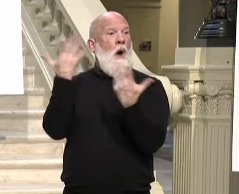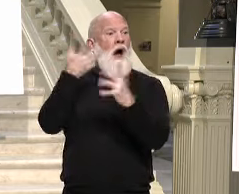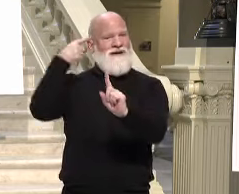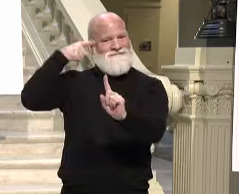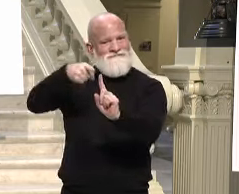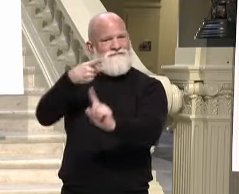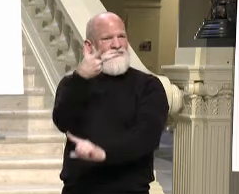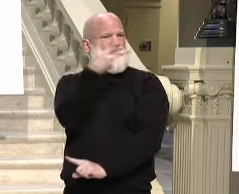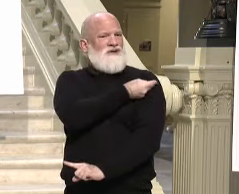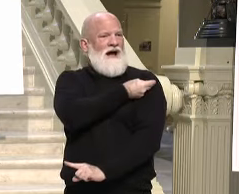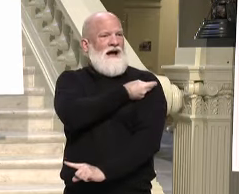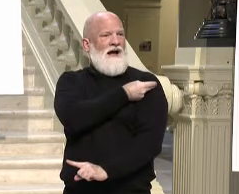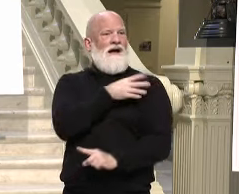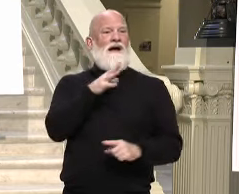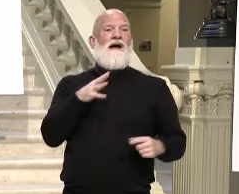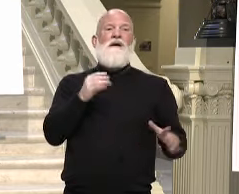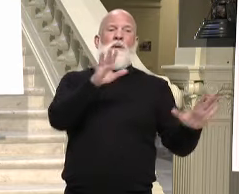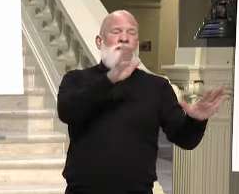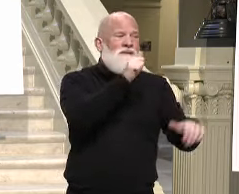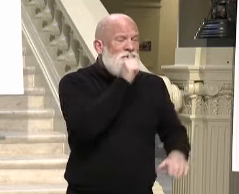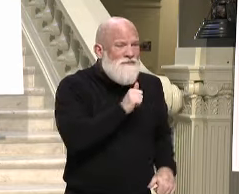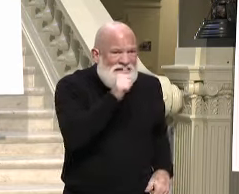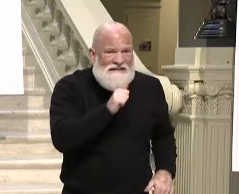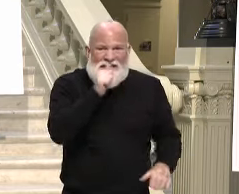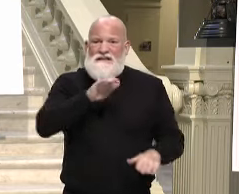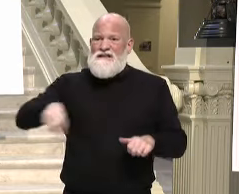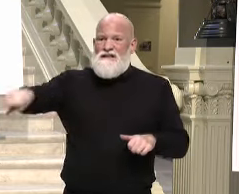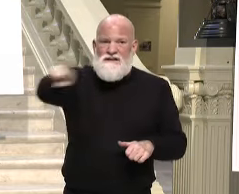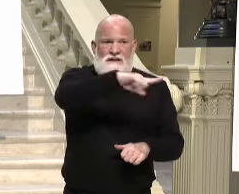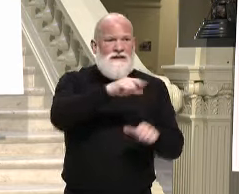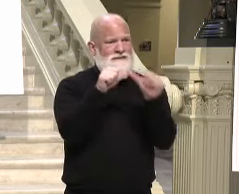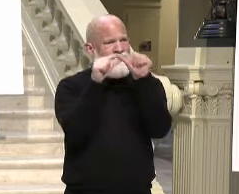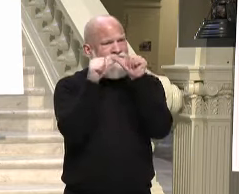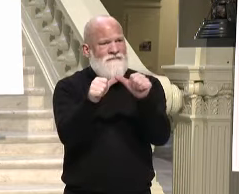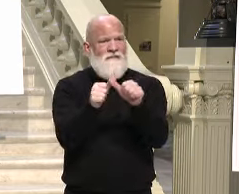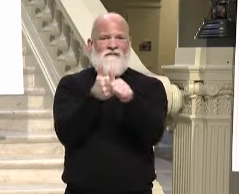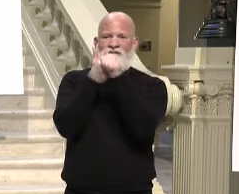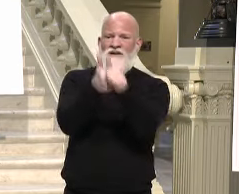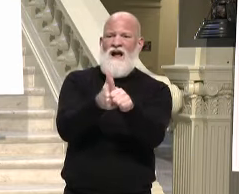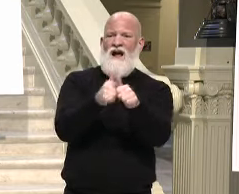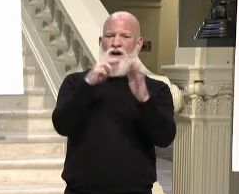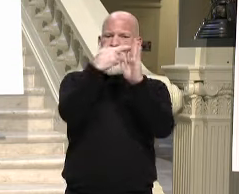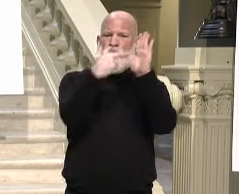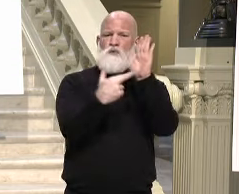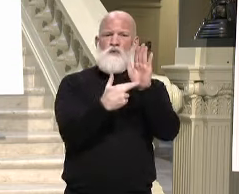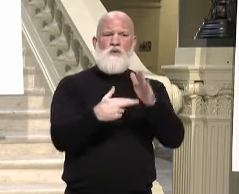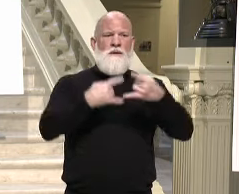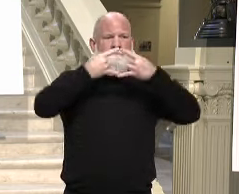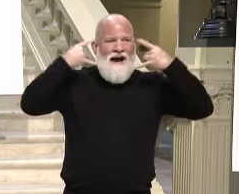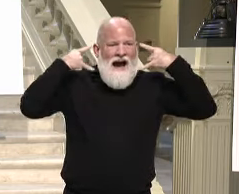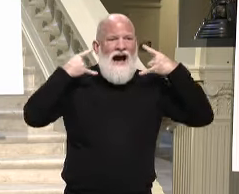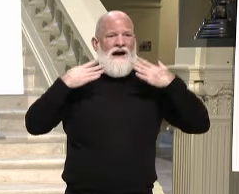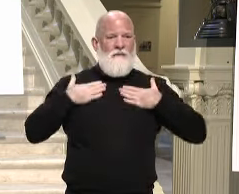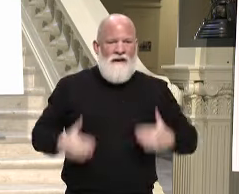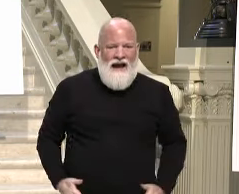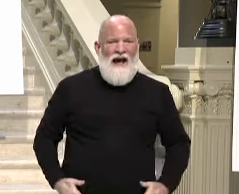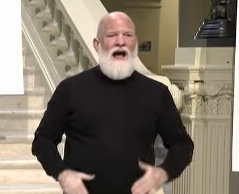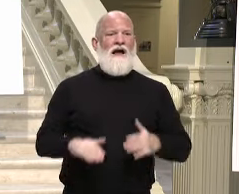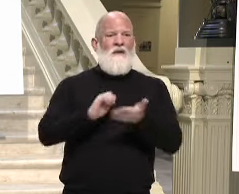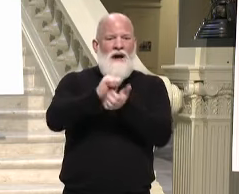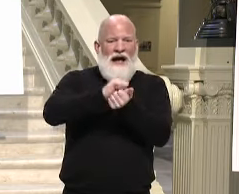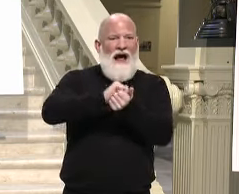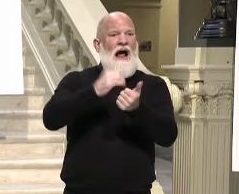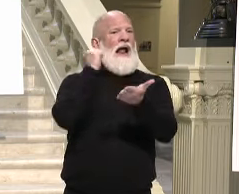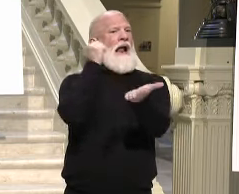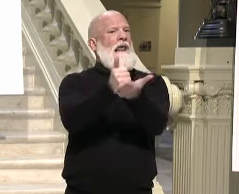just hang in there for a little while longer and follow the guidelines and let's keep keep our numbers where they are and fight through this here for another month or so.